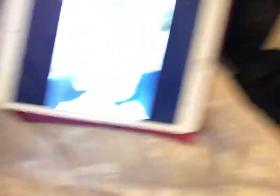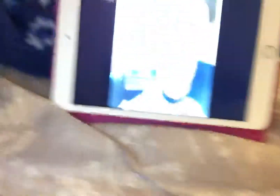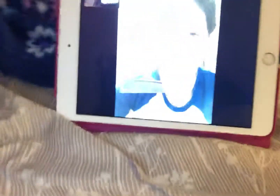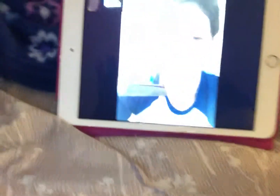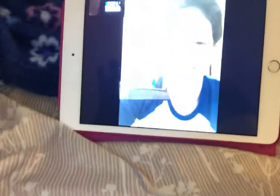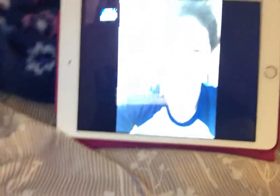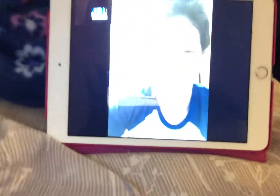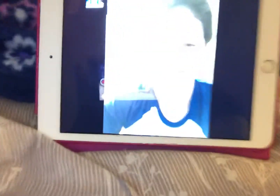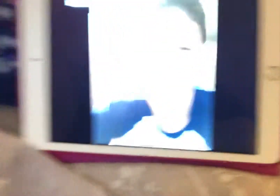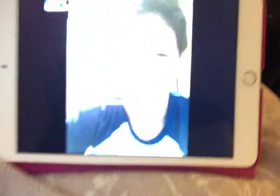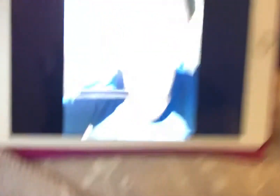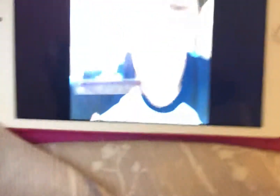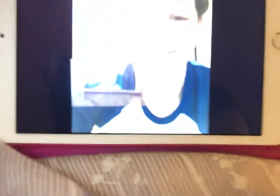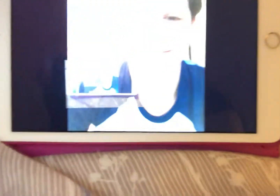He's being a pain in the ass, you guys.